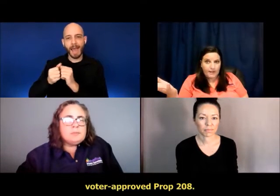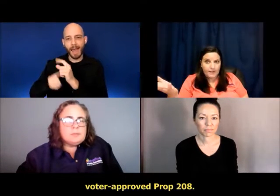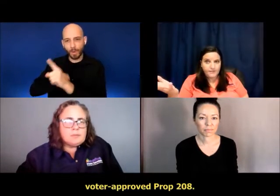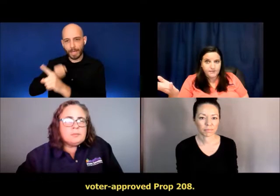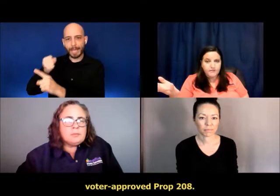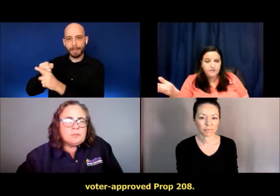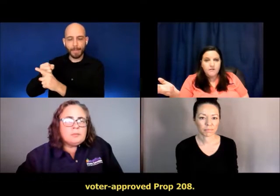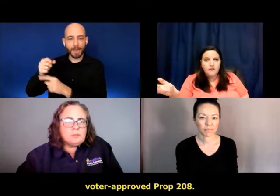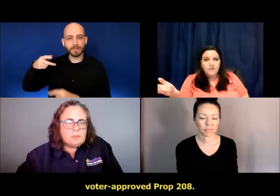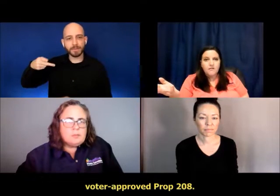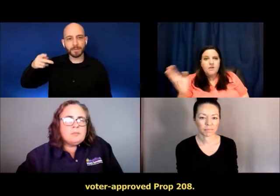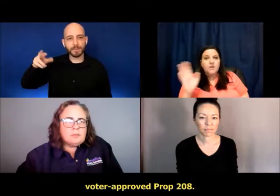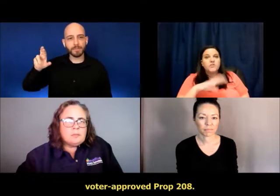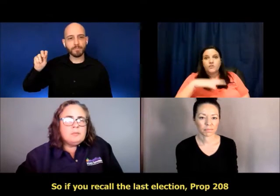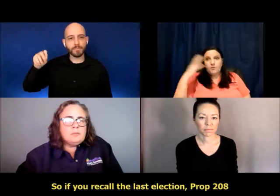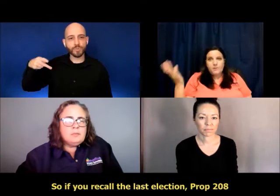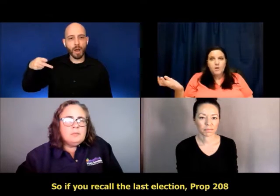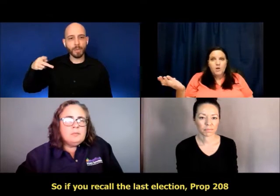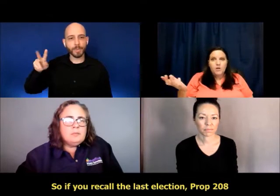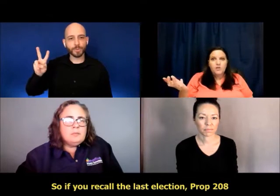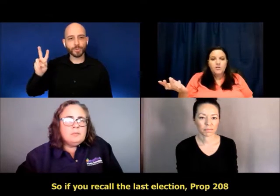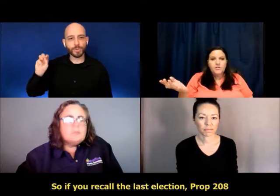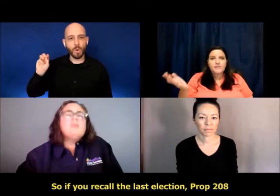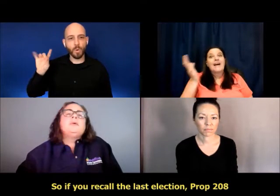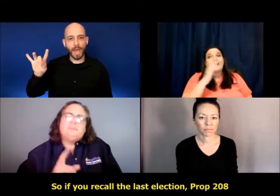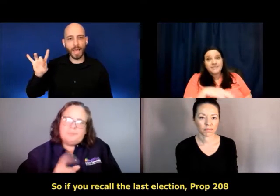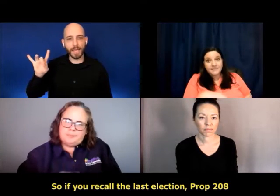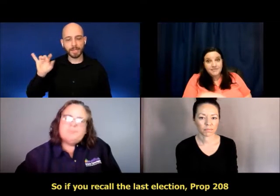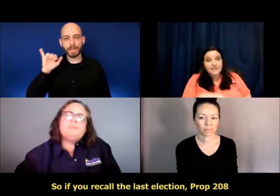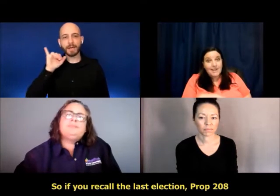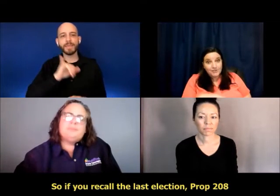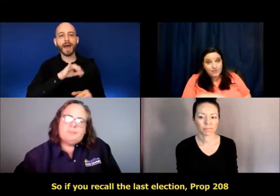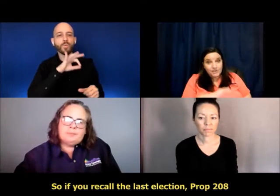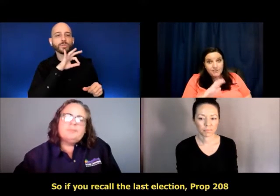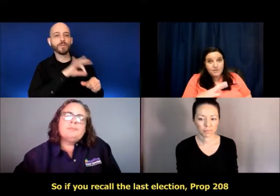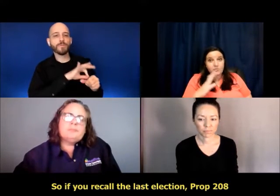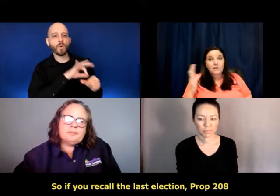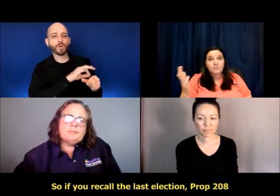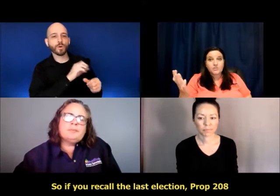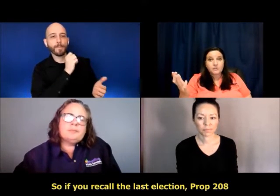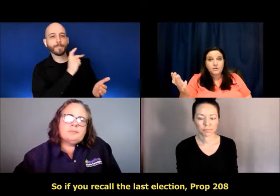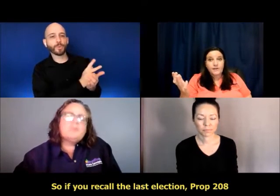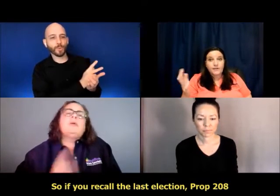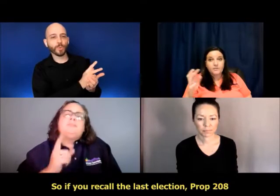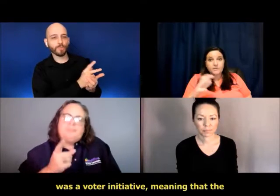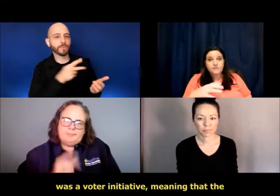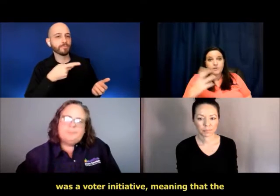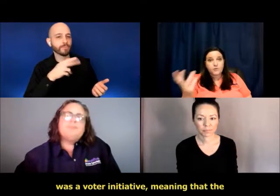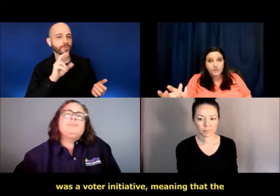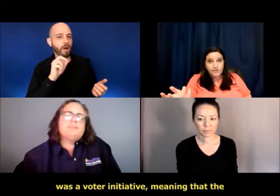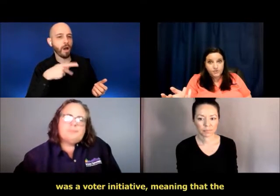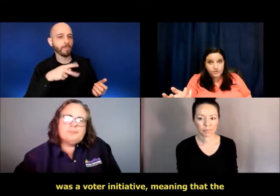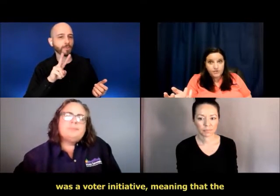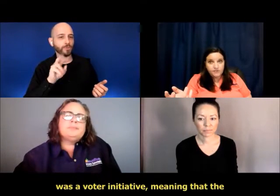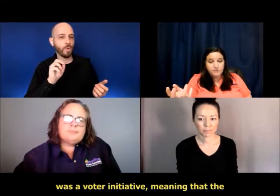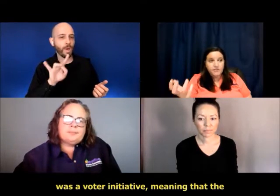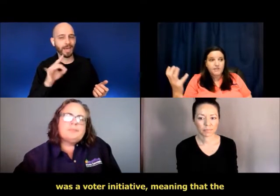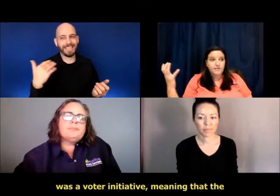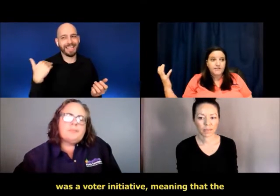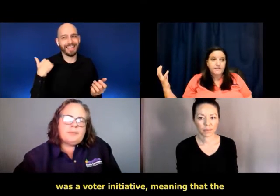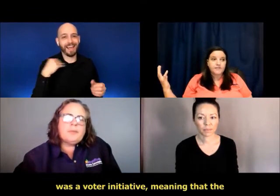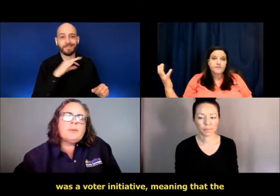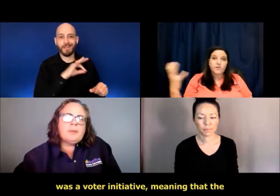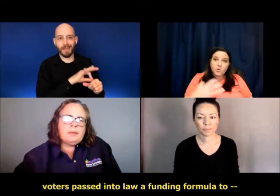208. So if you recall the last election, Prop 208 was a voter initiative,